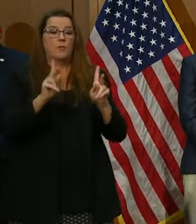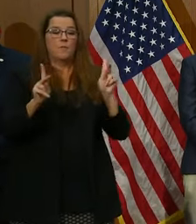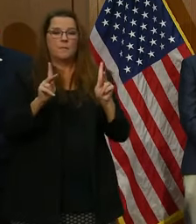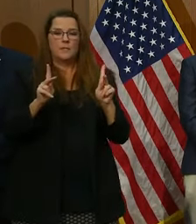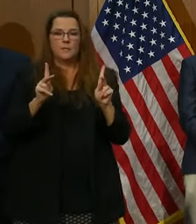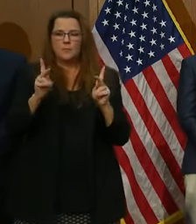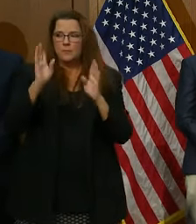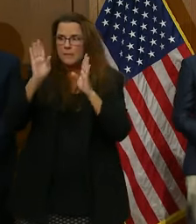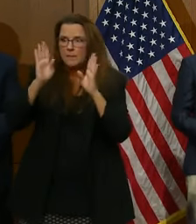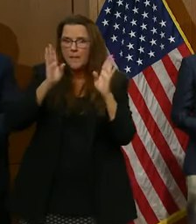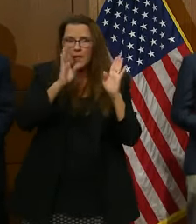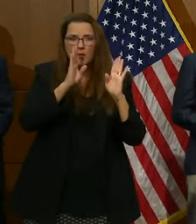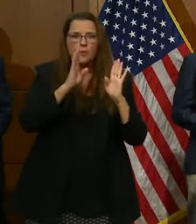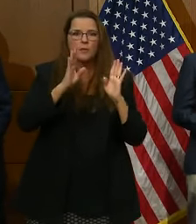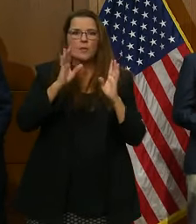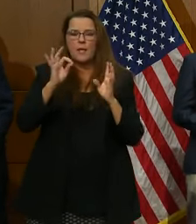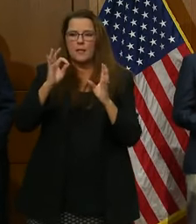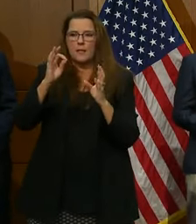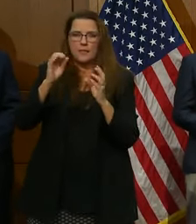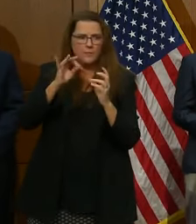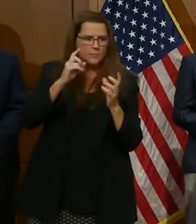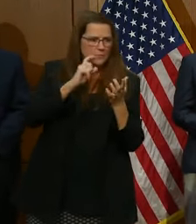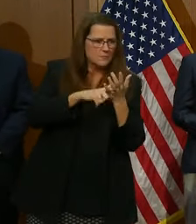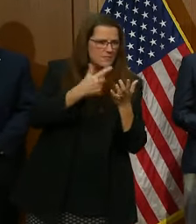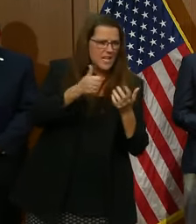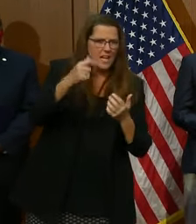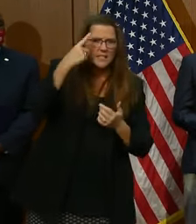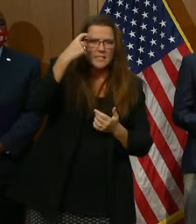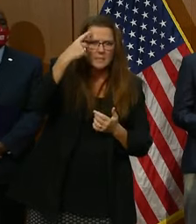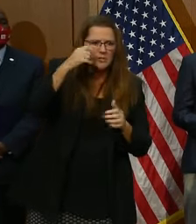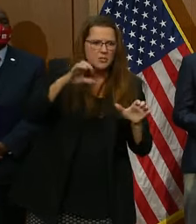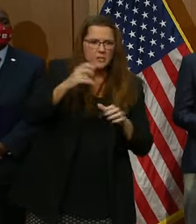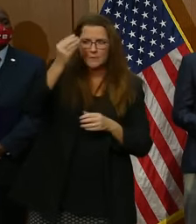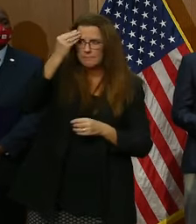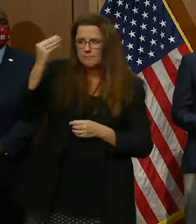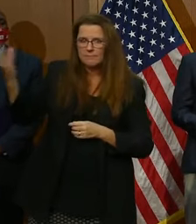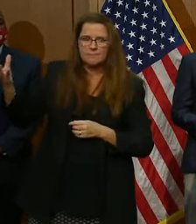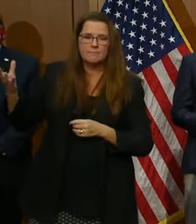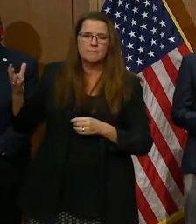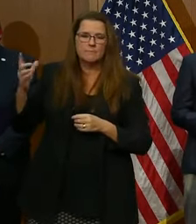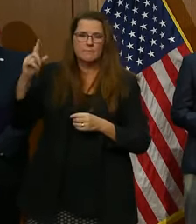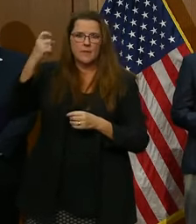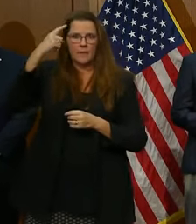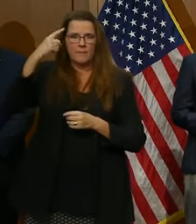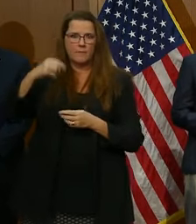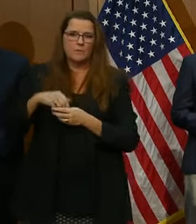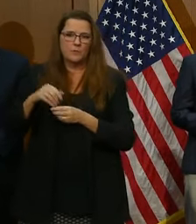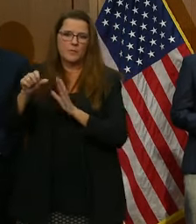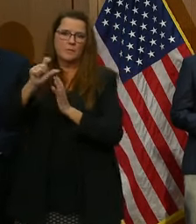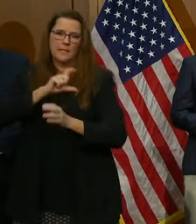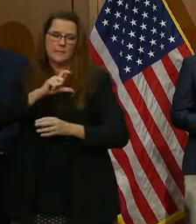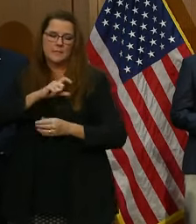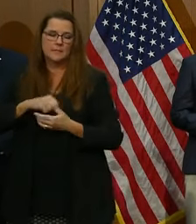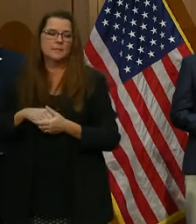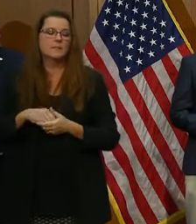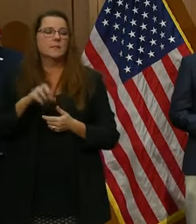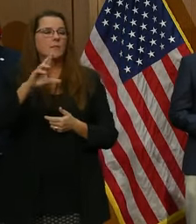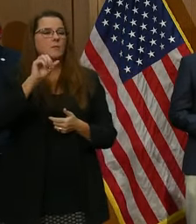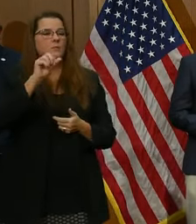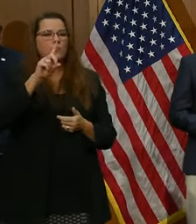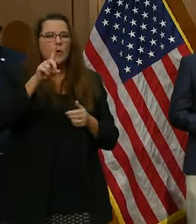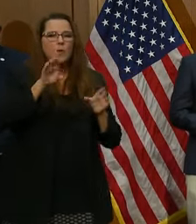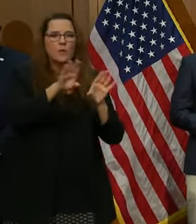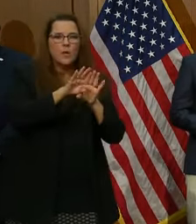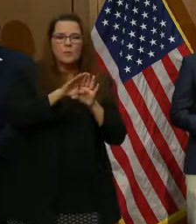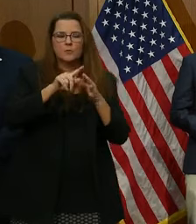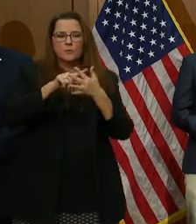or state police of any suspicious activity. The latest information on Capitol Square closures, road closures, and other advis